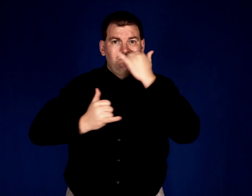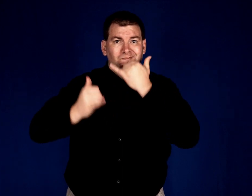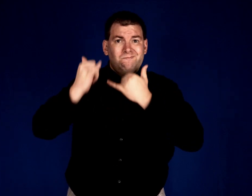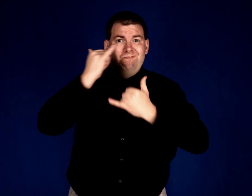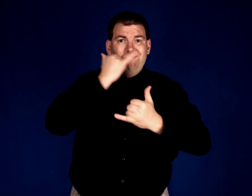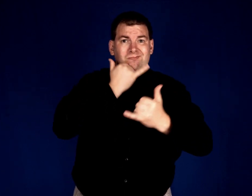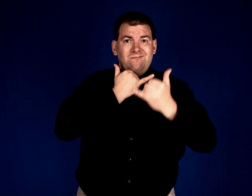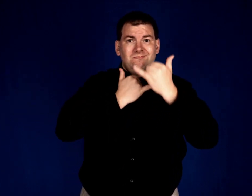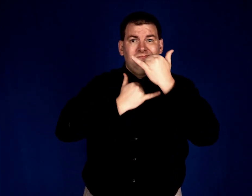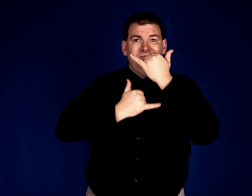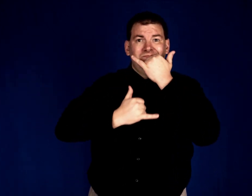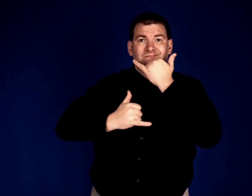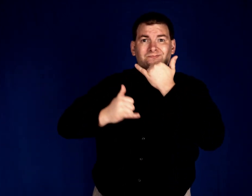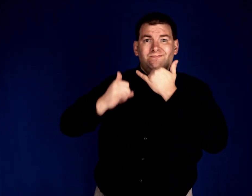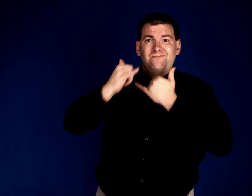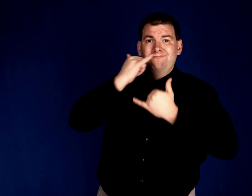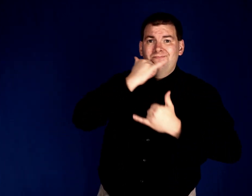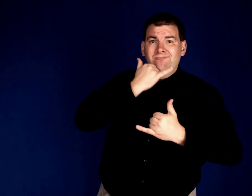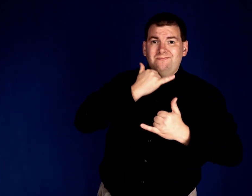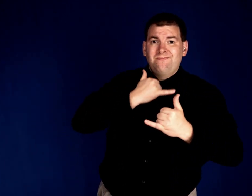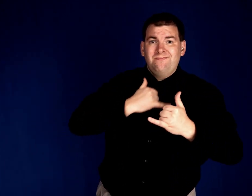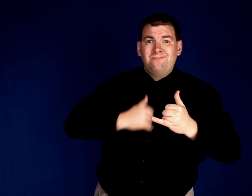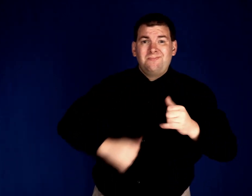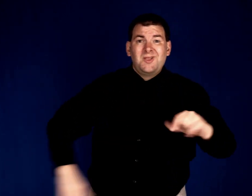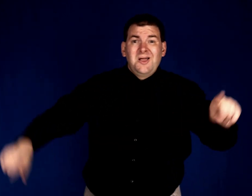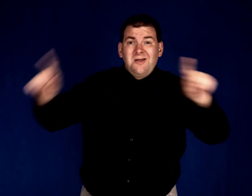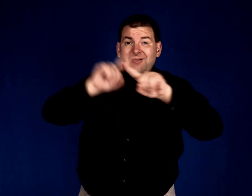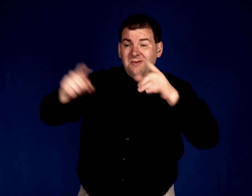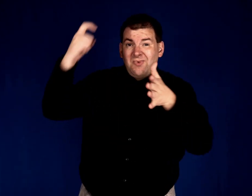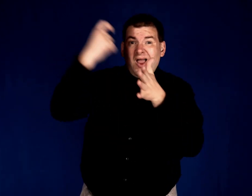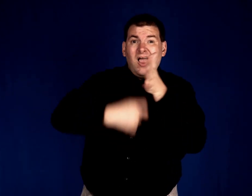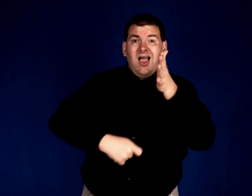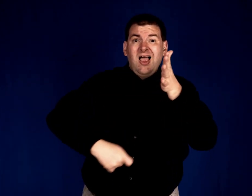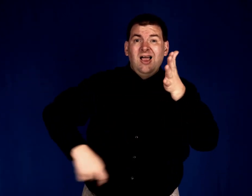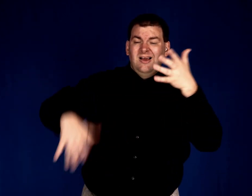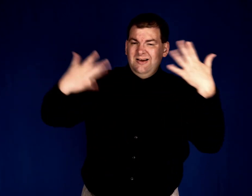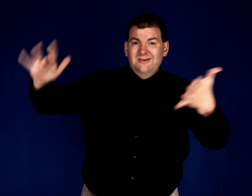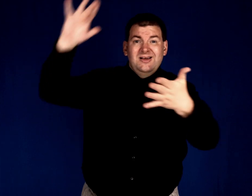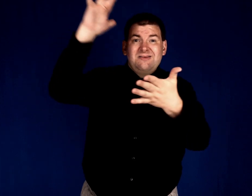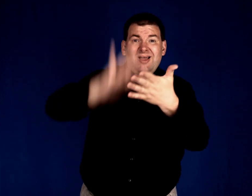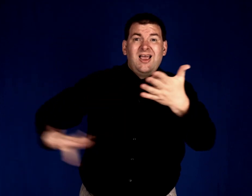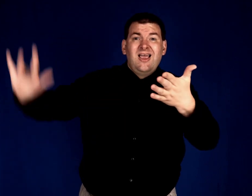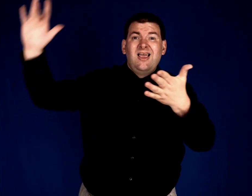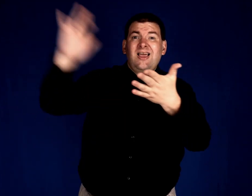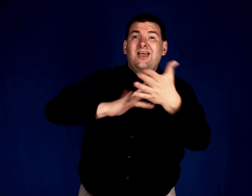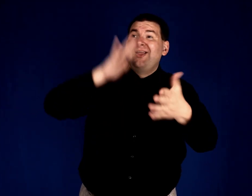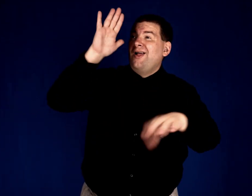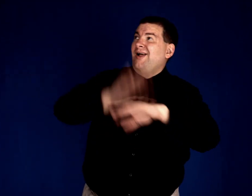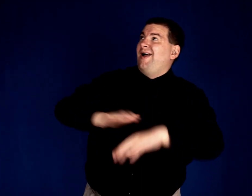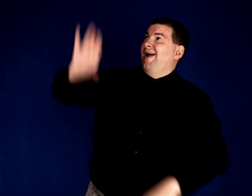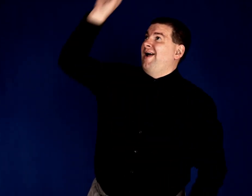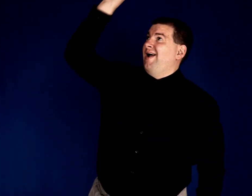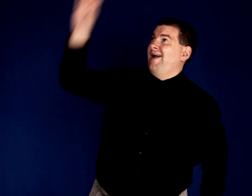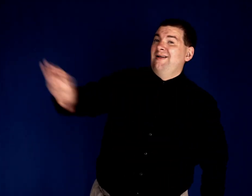no mistake. But the price was paid on Calvary